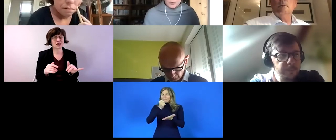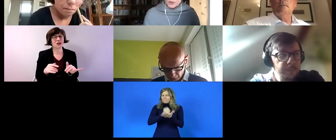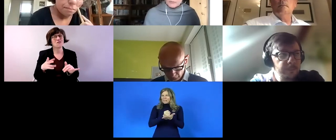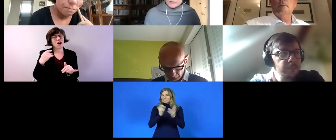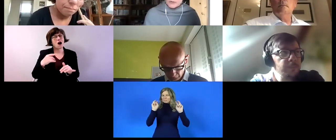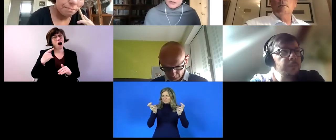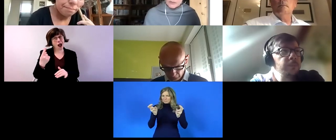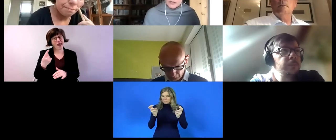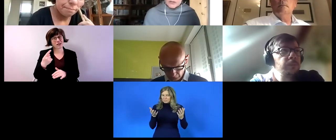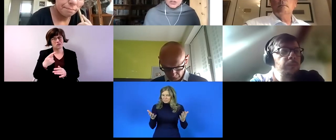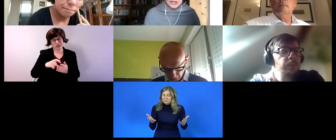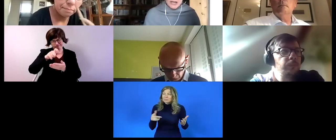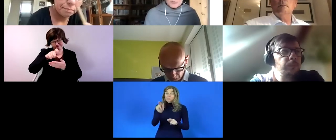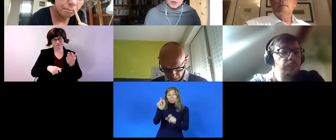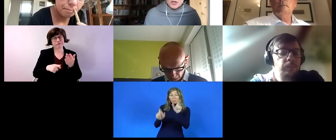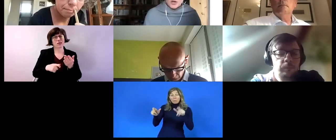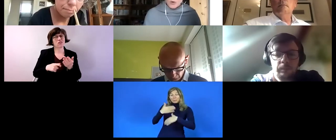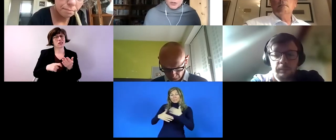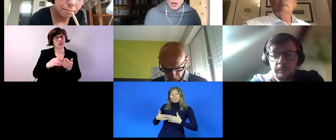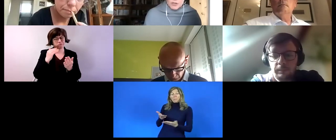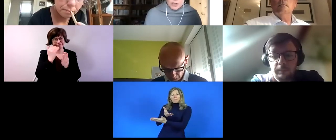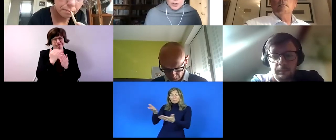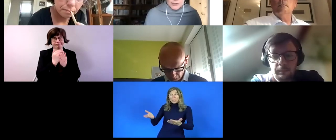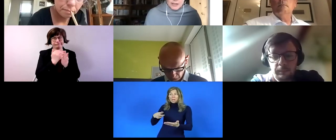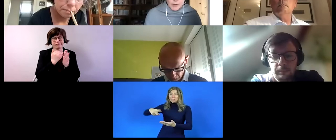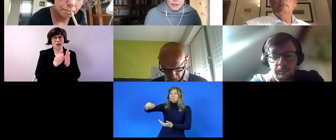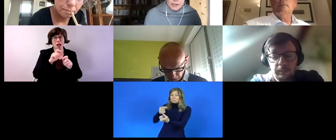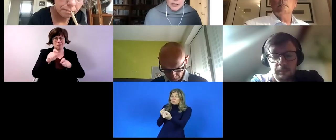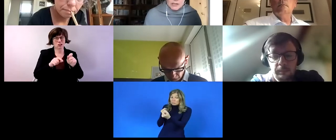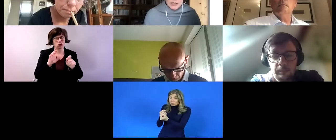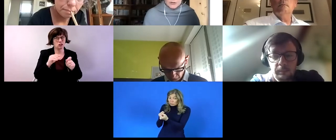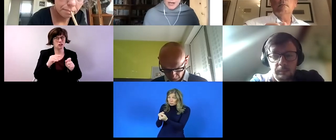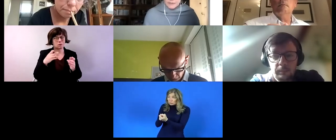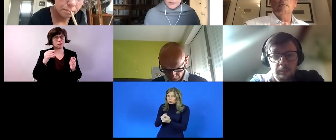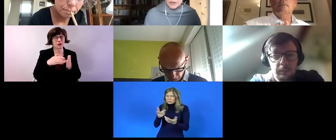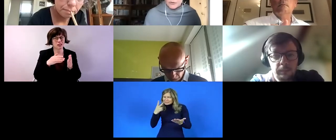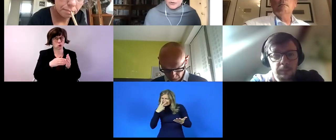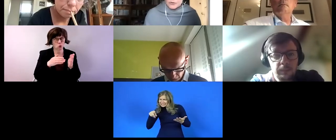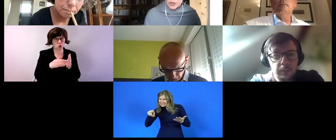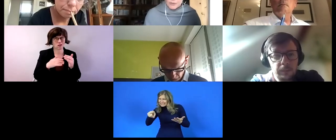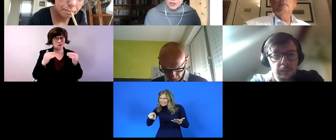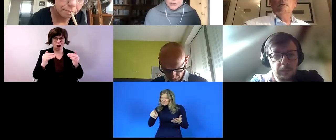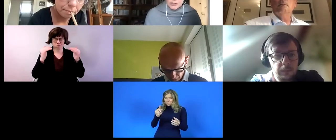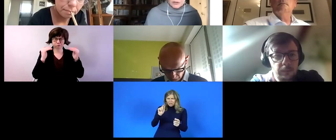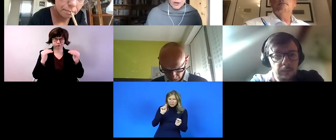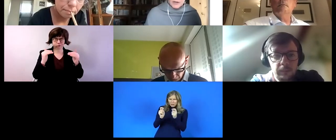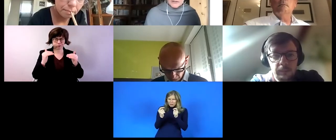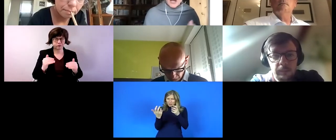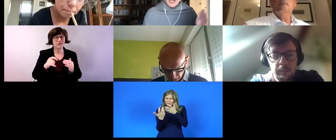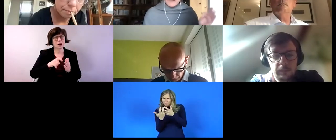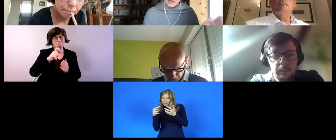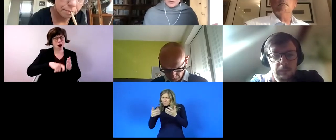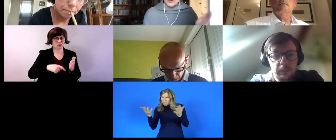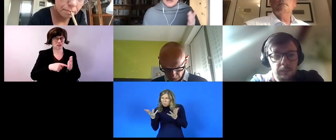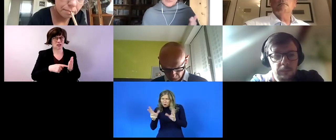of supporting people with disabilities to capture what accommodations they might need and how to advocate for those accommodations in the workplace